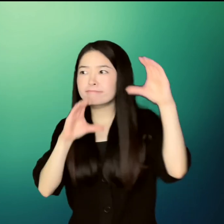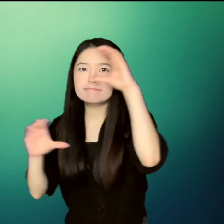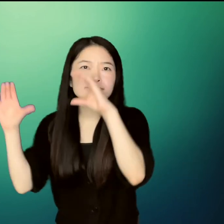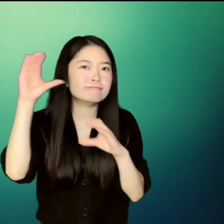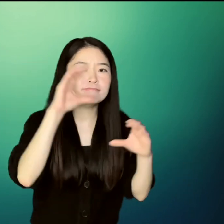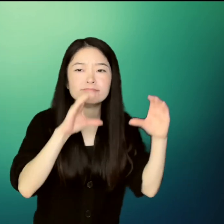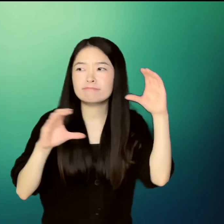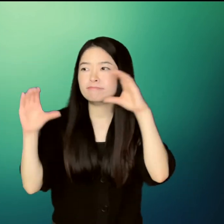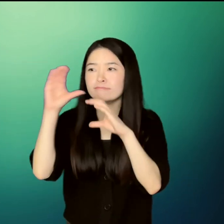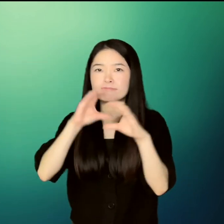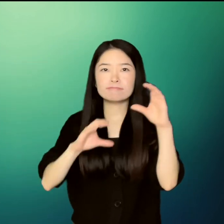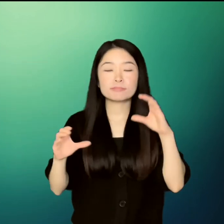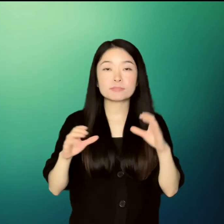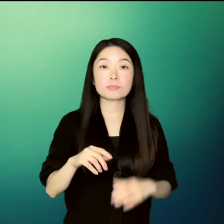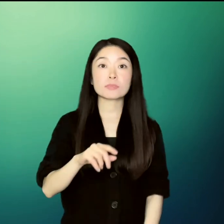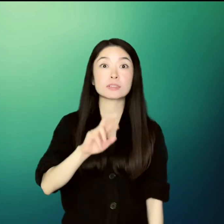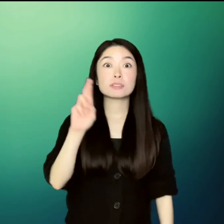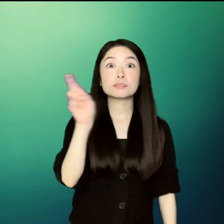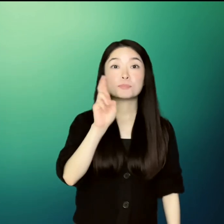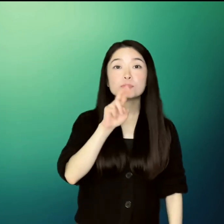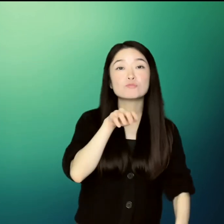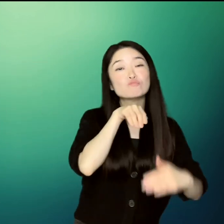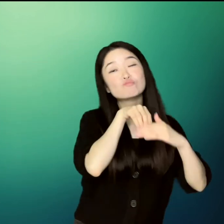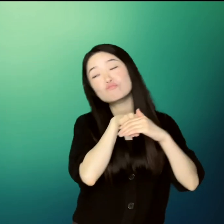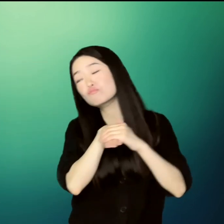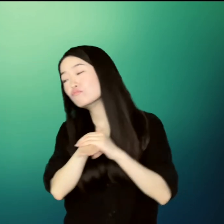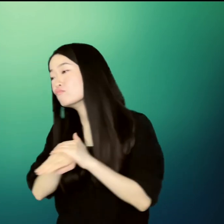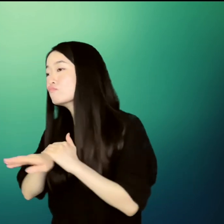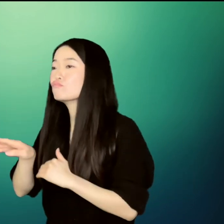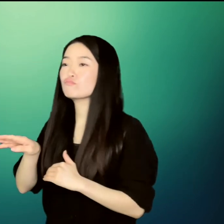Paper with a name on it. Un He slipped in her pocket.